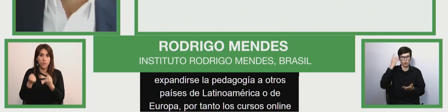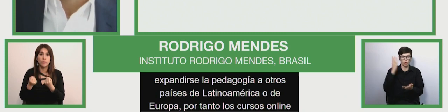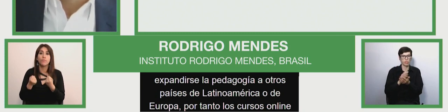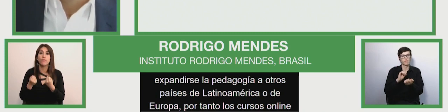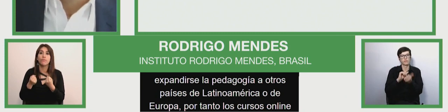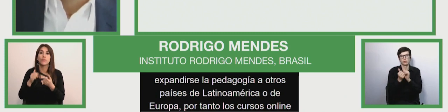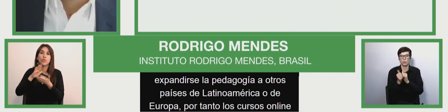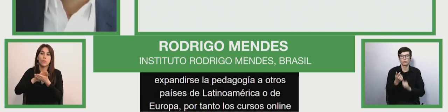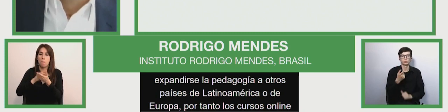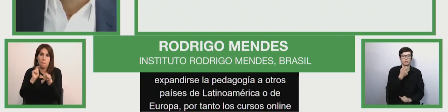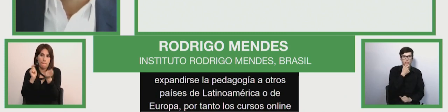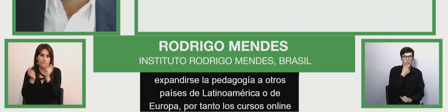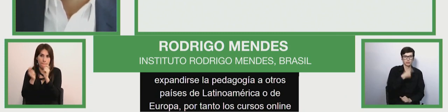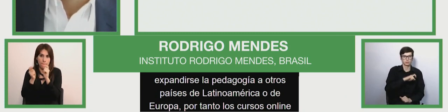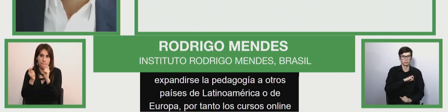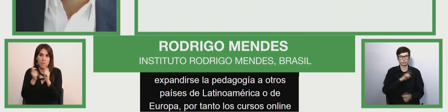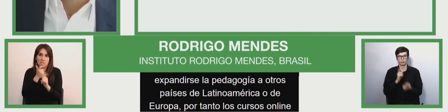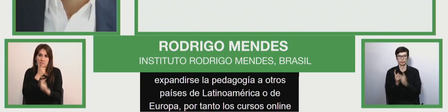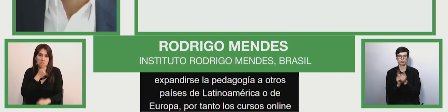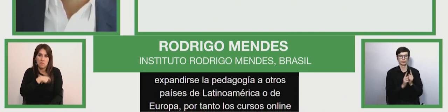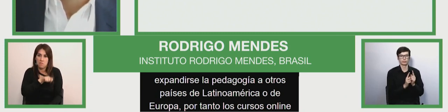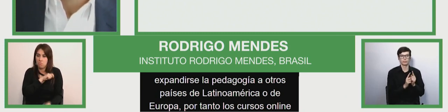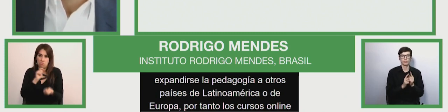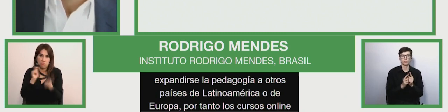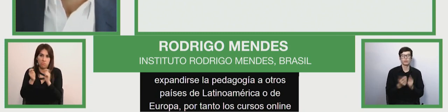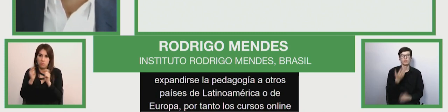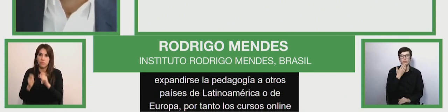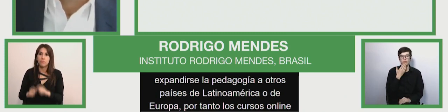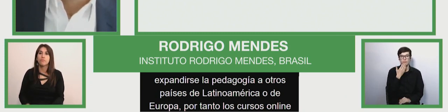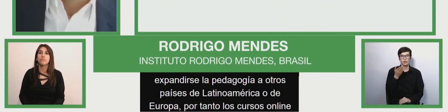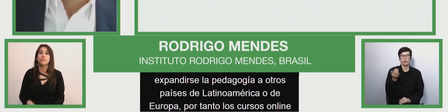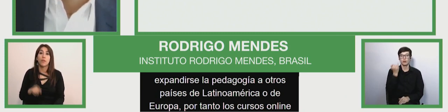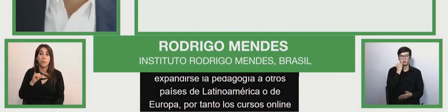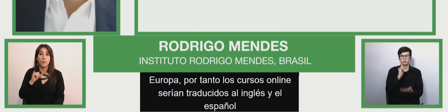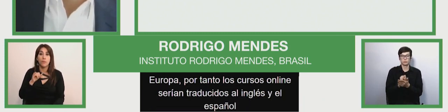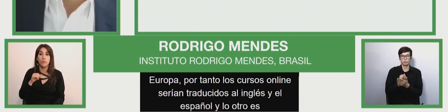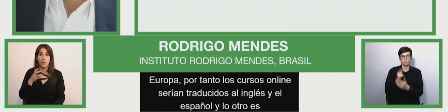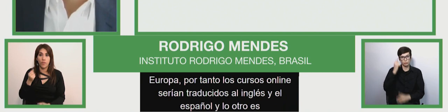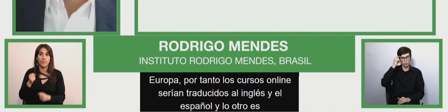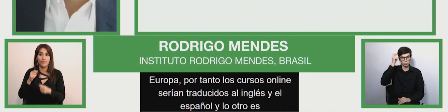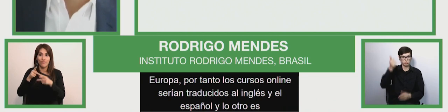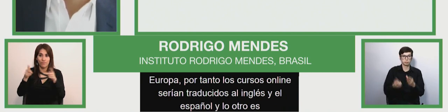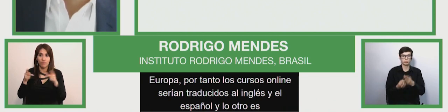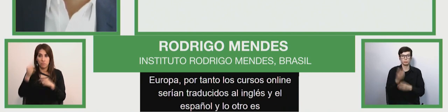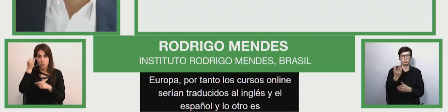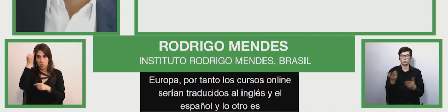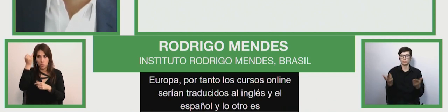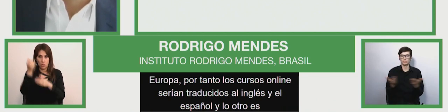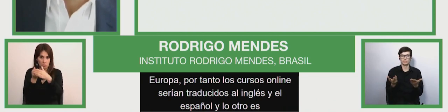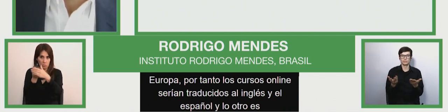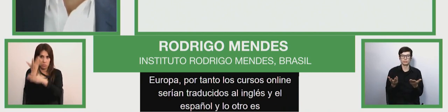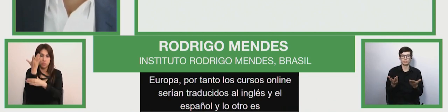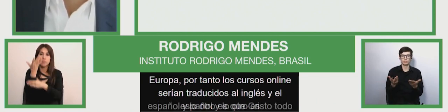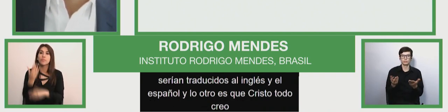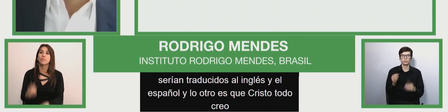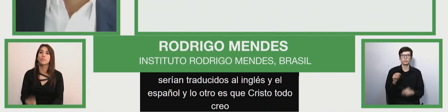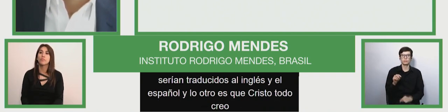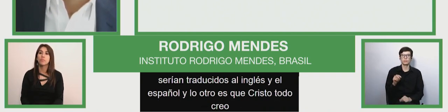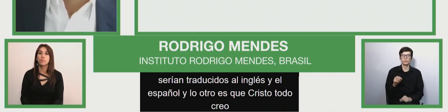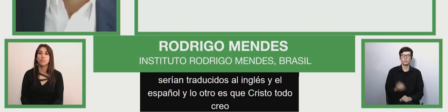therefore, the online course will be translated into English and Spanish.